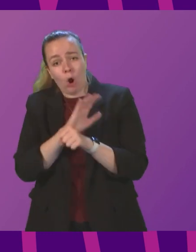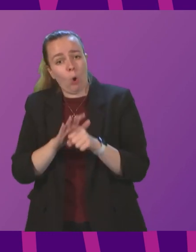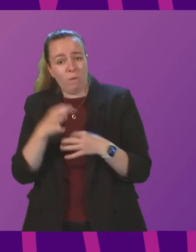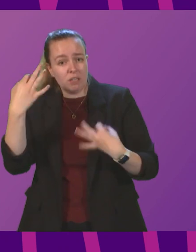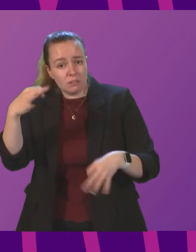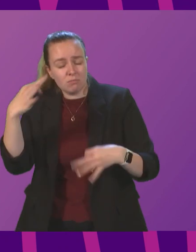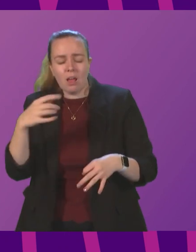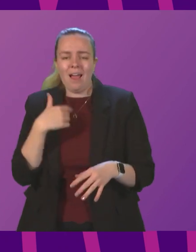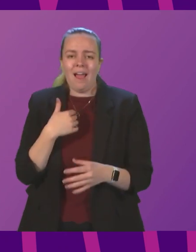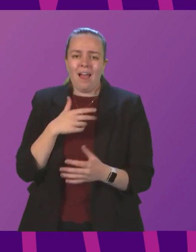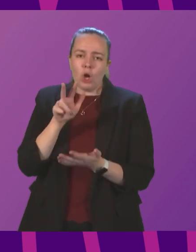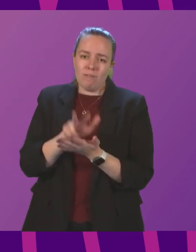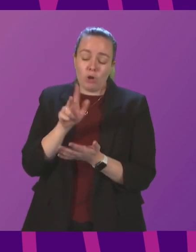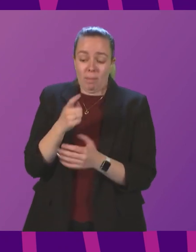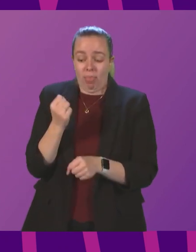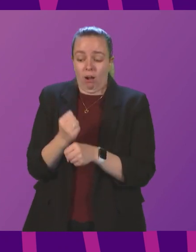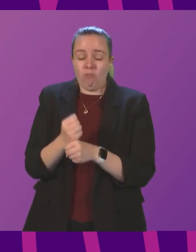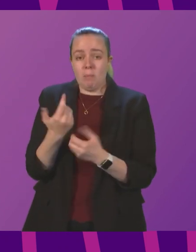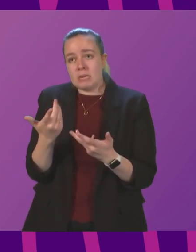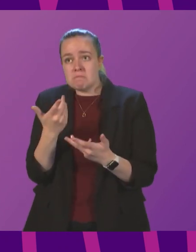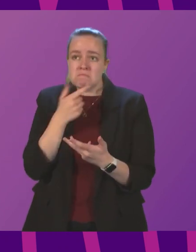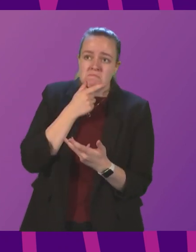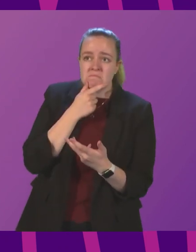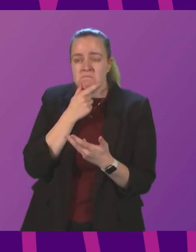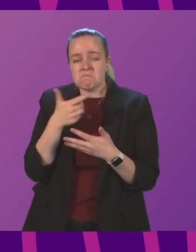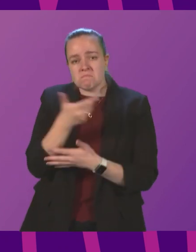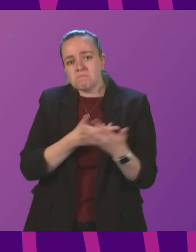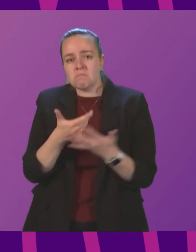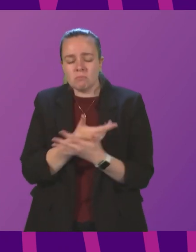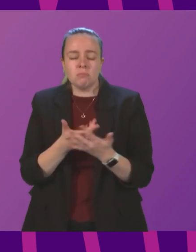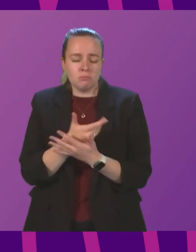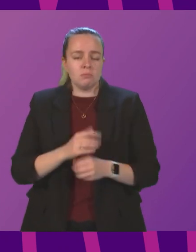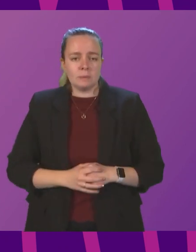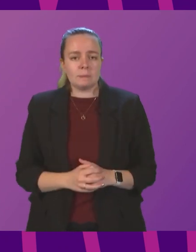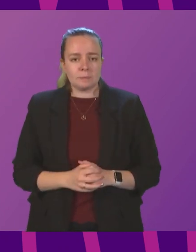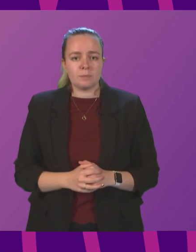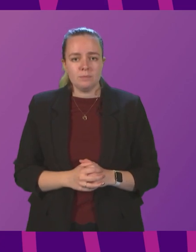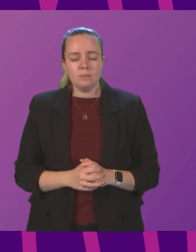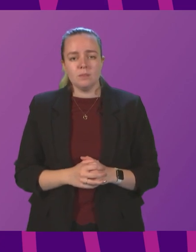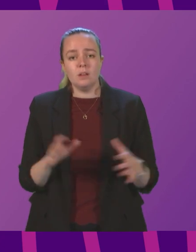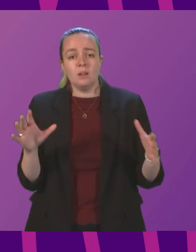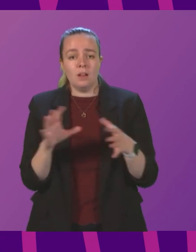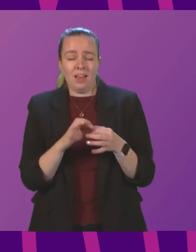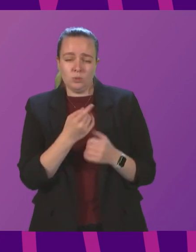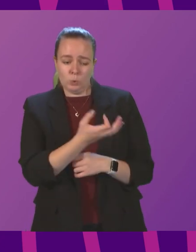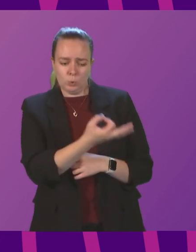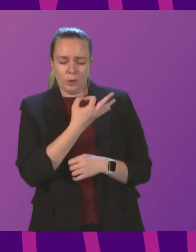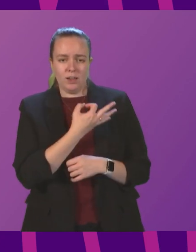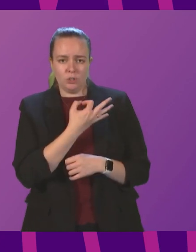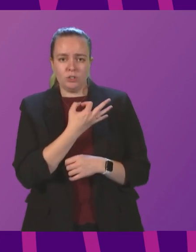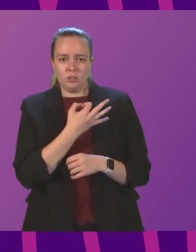confirm that the government is considering that very question as part of these deliberations. In relation to the question of